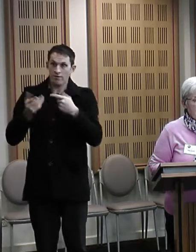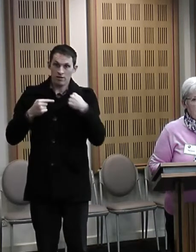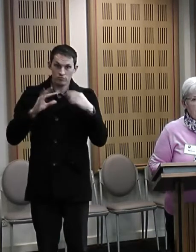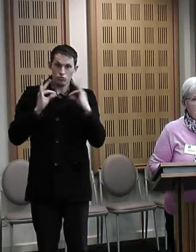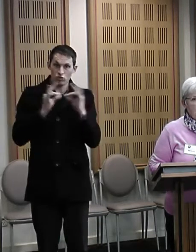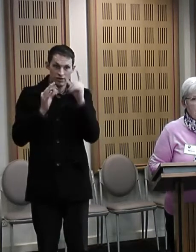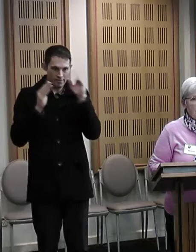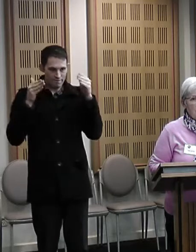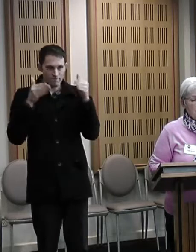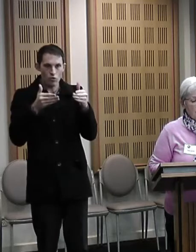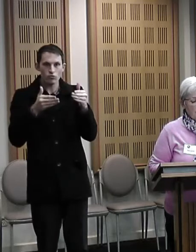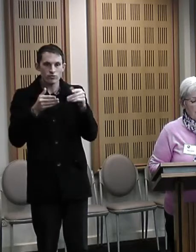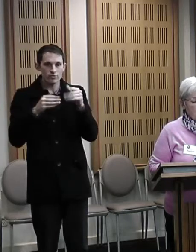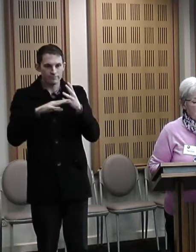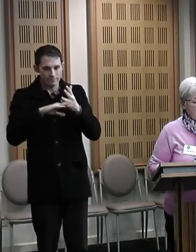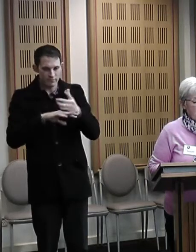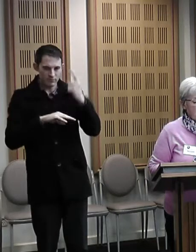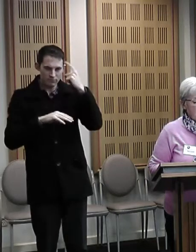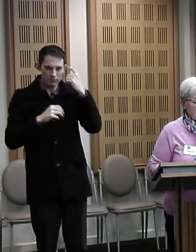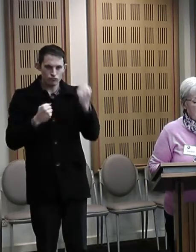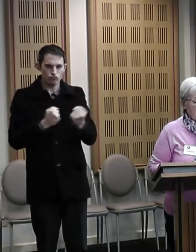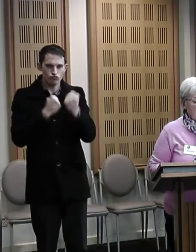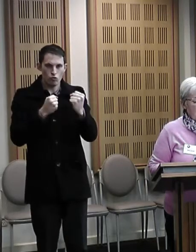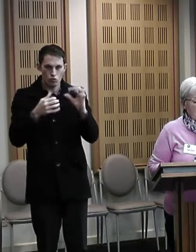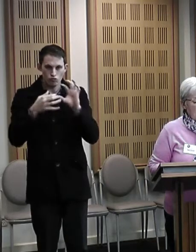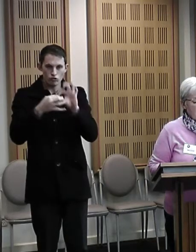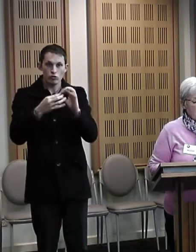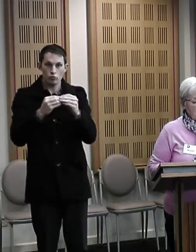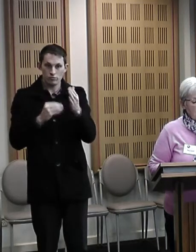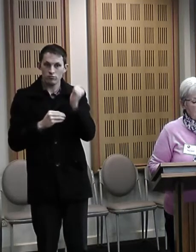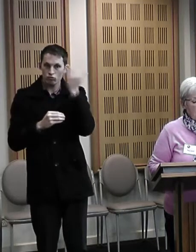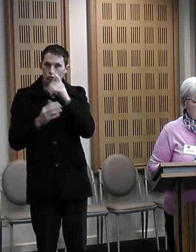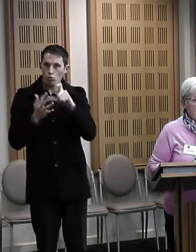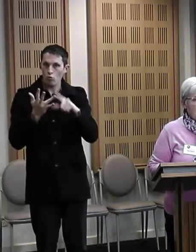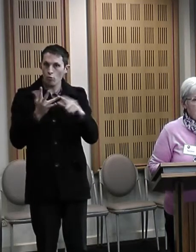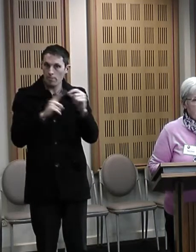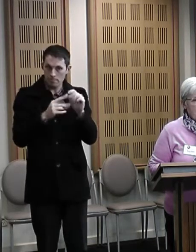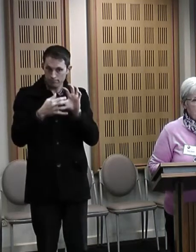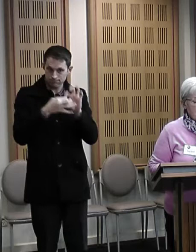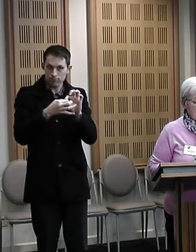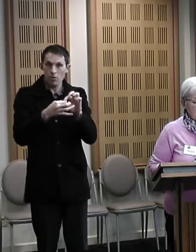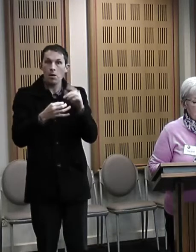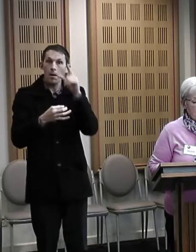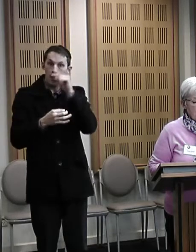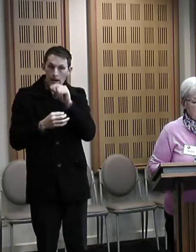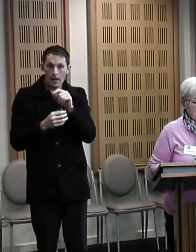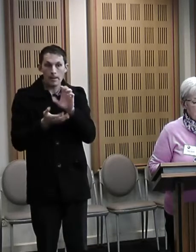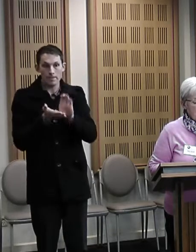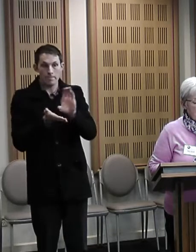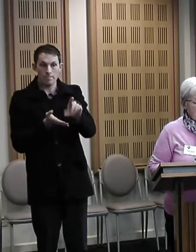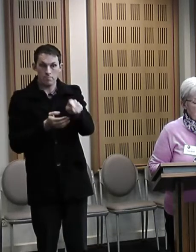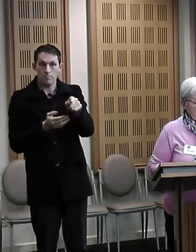efforts on forging a strong relationship with the Co-op and to employ an Aboriginal person as an advocate.